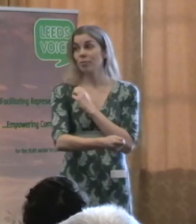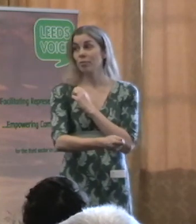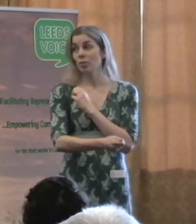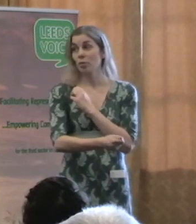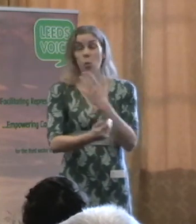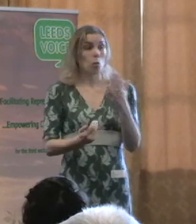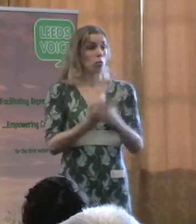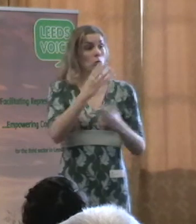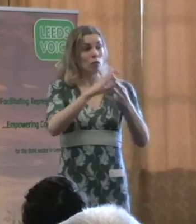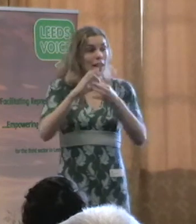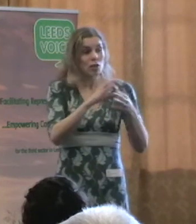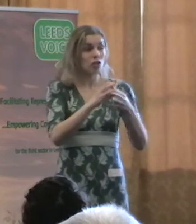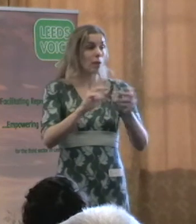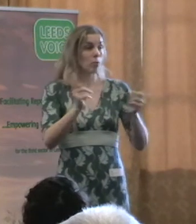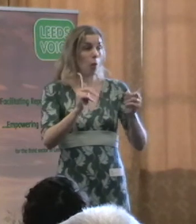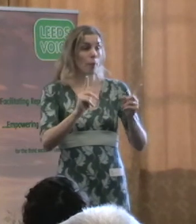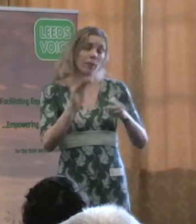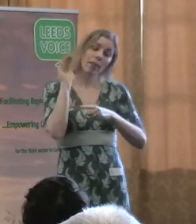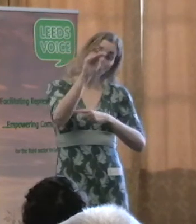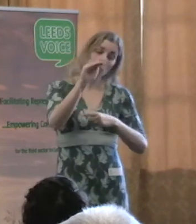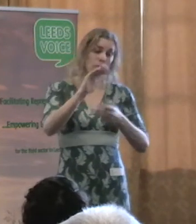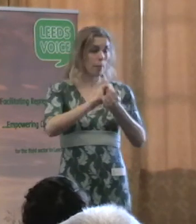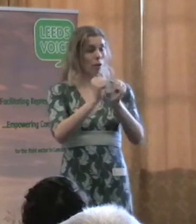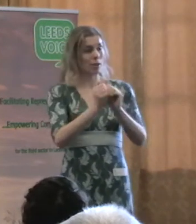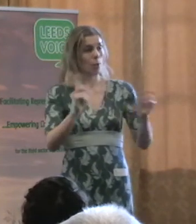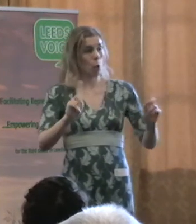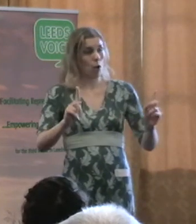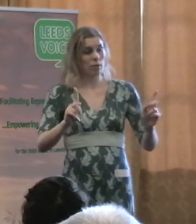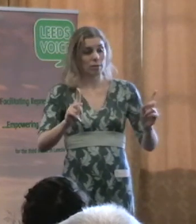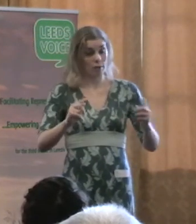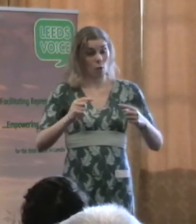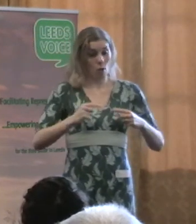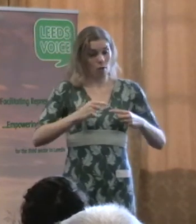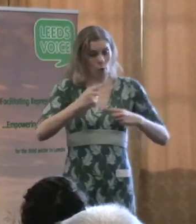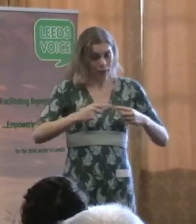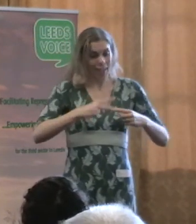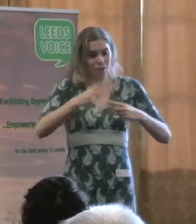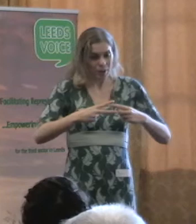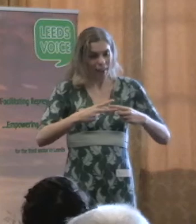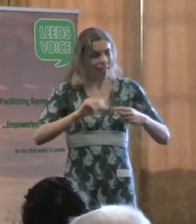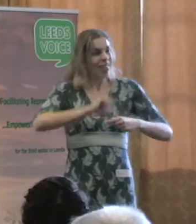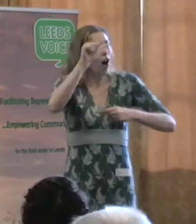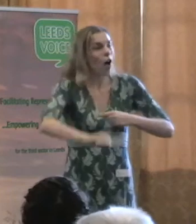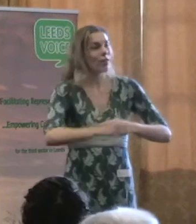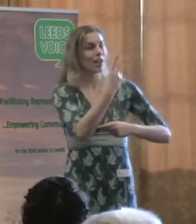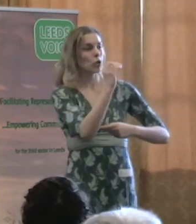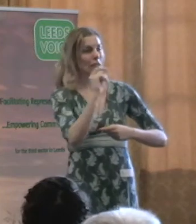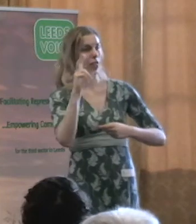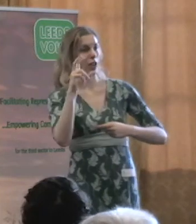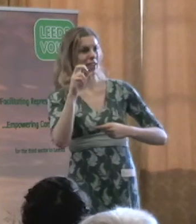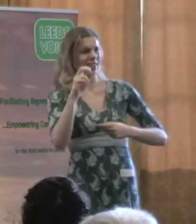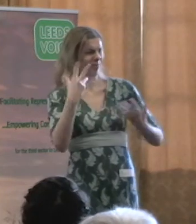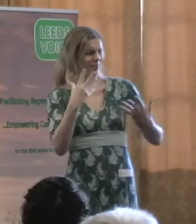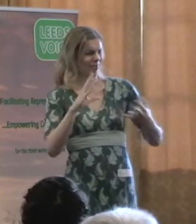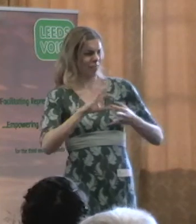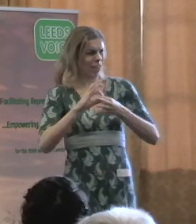relationships you are going to have in the future, both for the next couple of years and post-2013. If I can